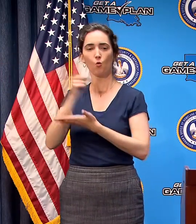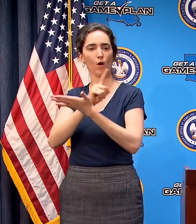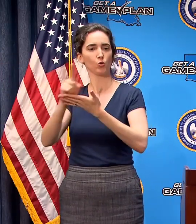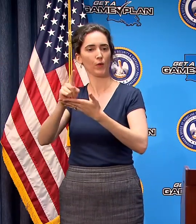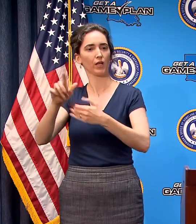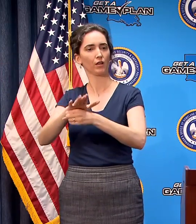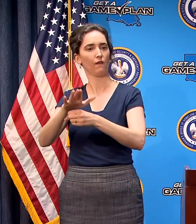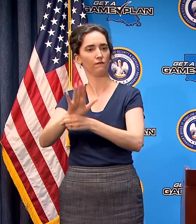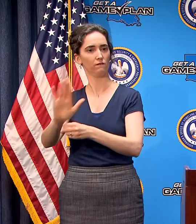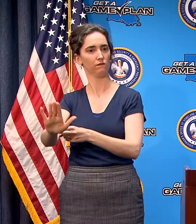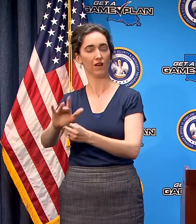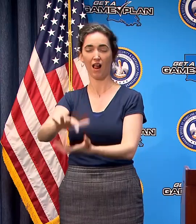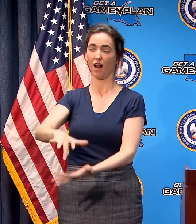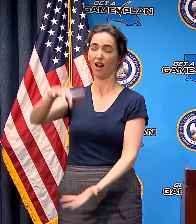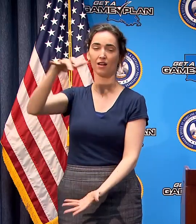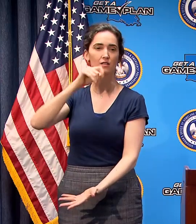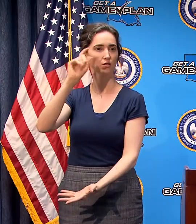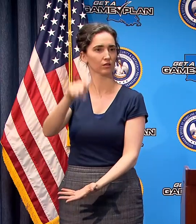groceries at a time